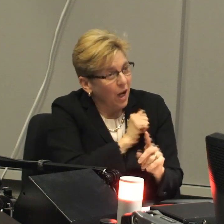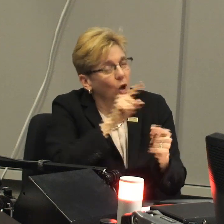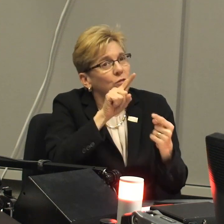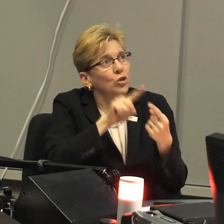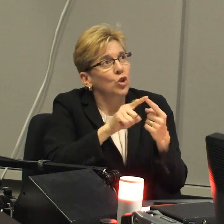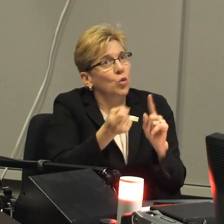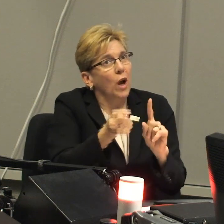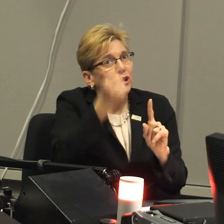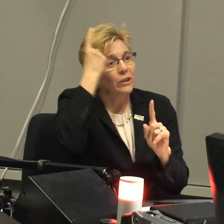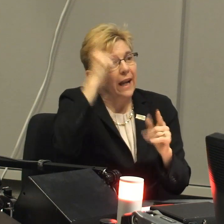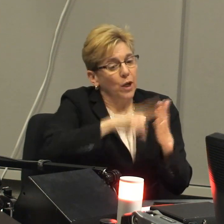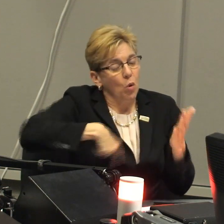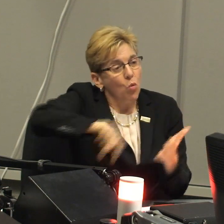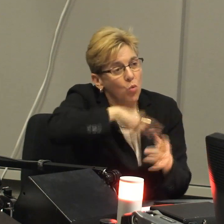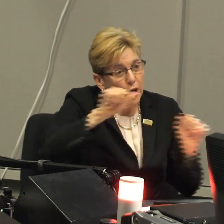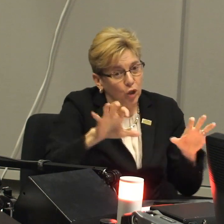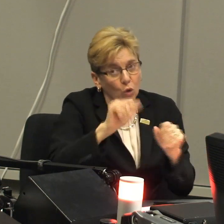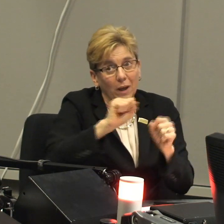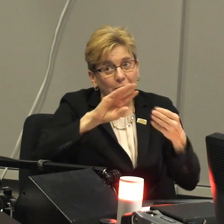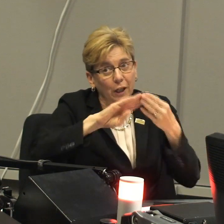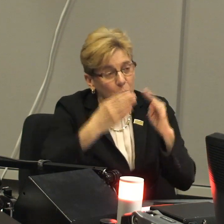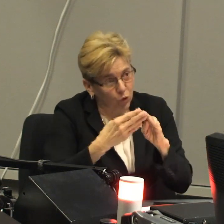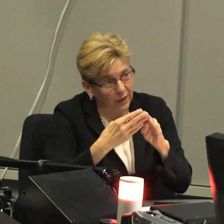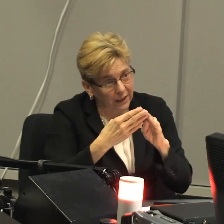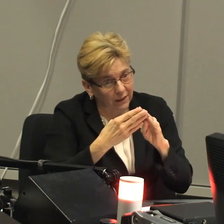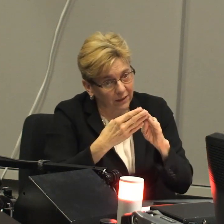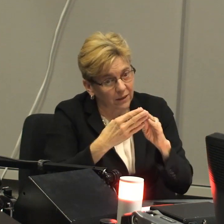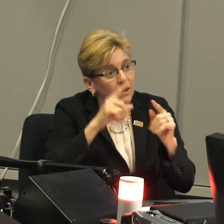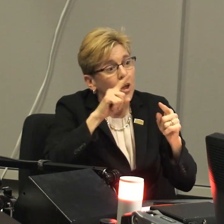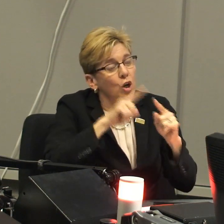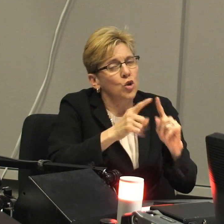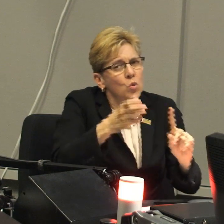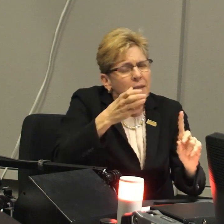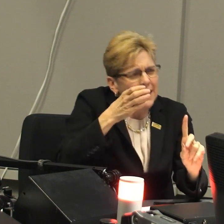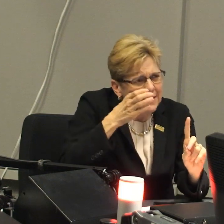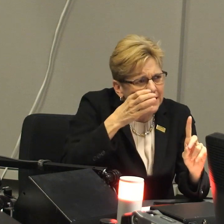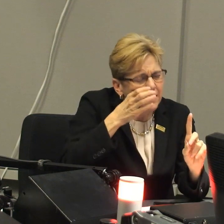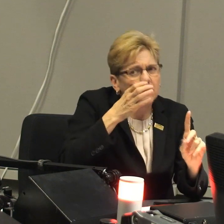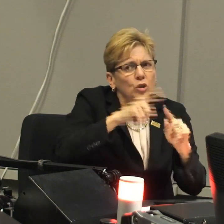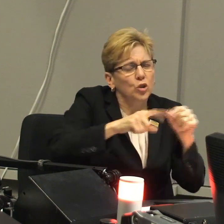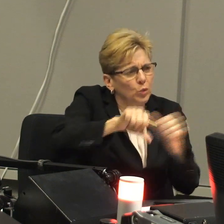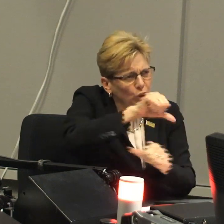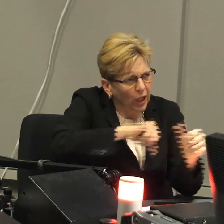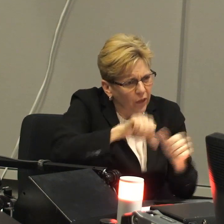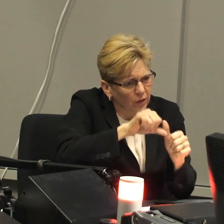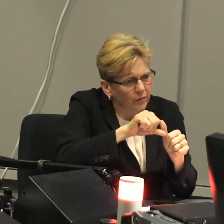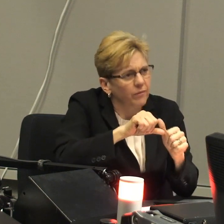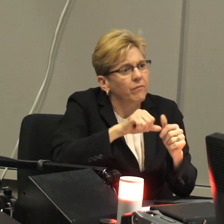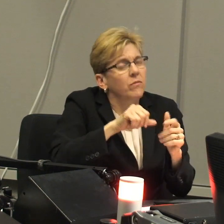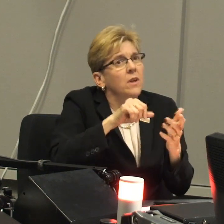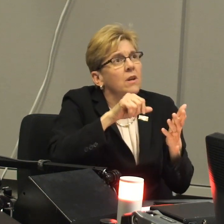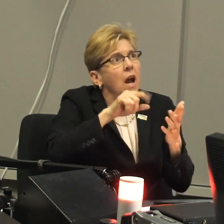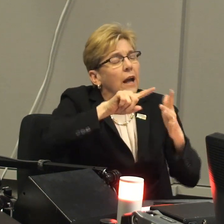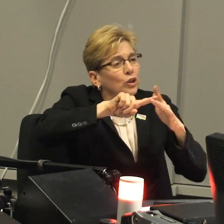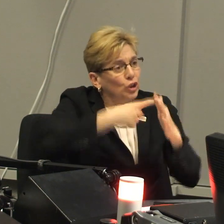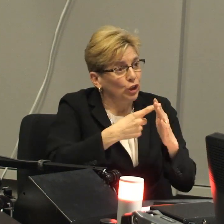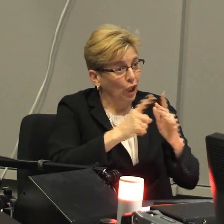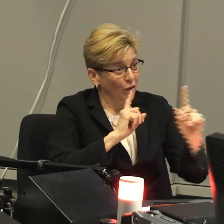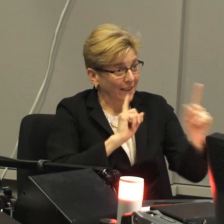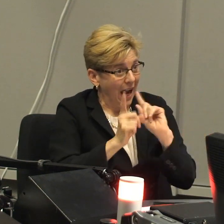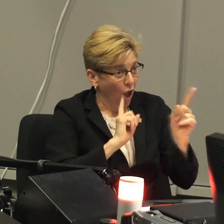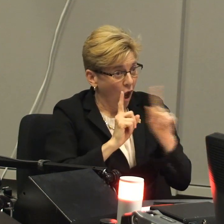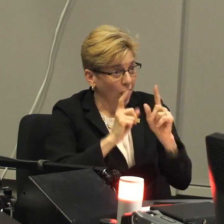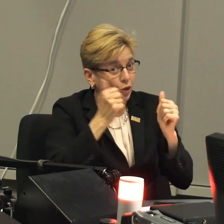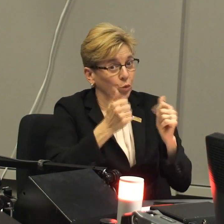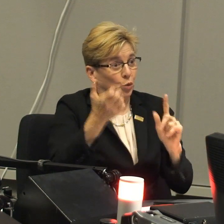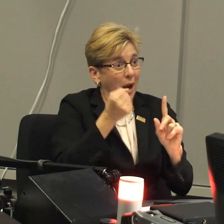And have we committed ourselves to understanding what we could do together as a community to truly listen and engage with